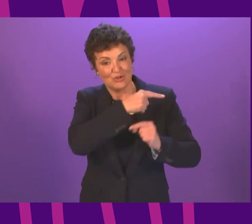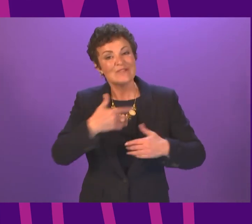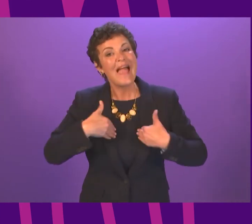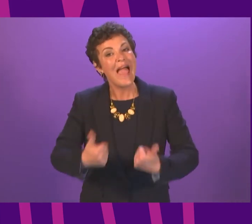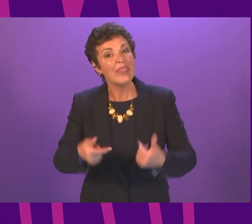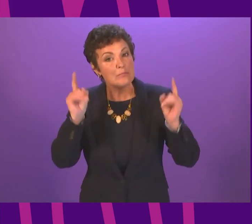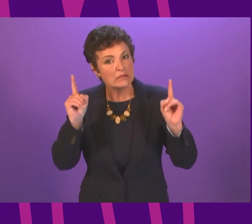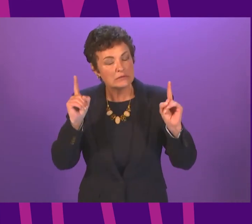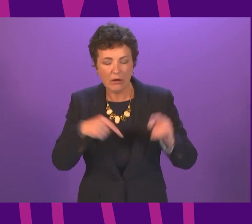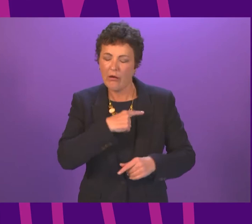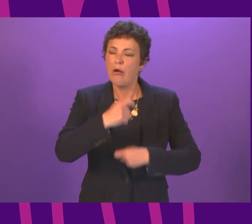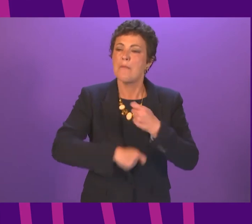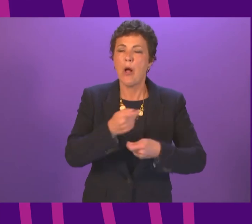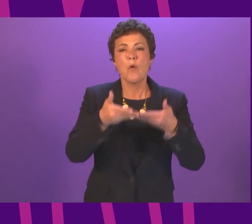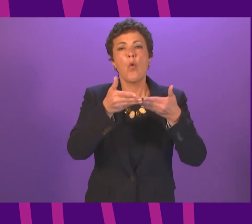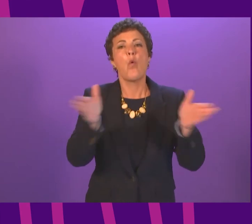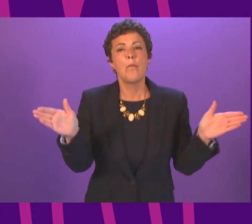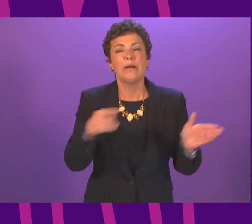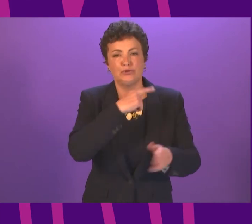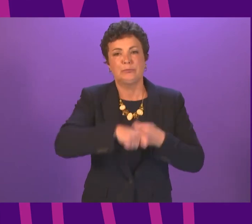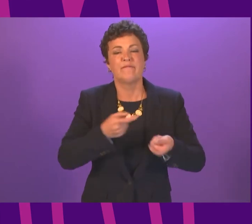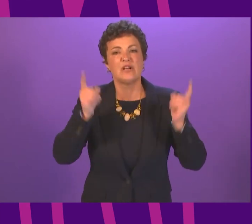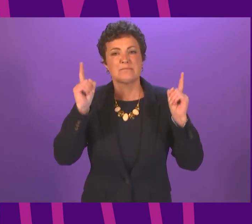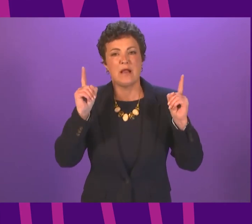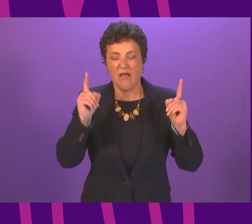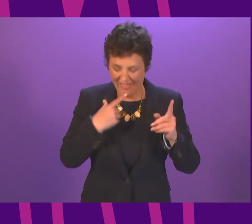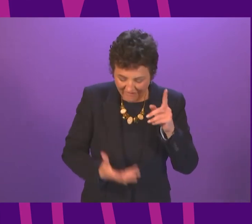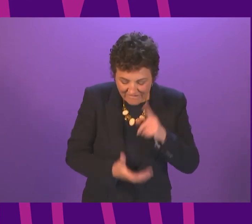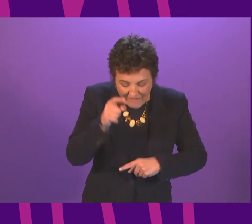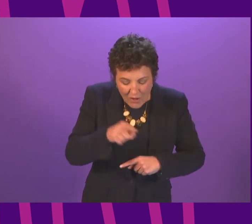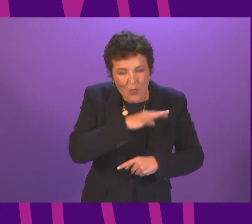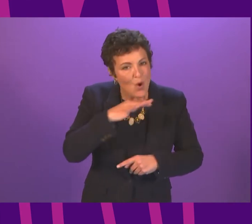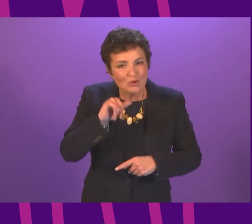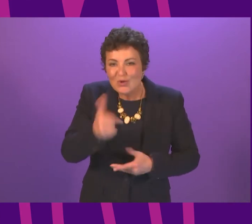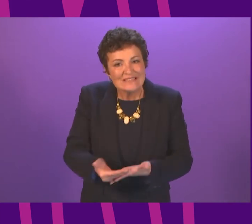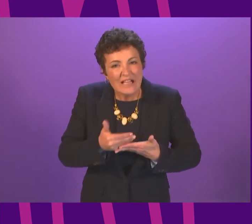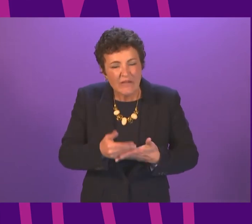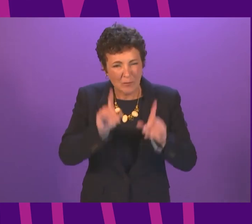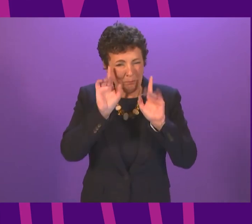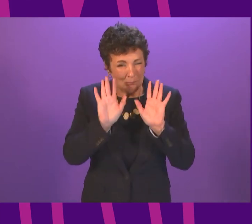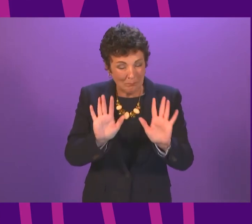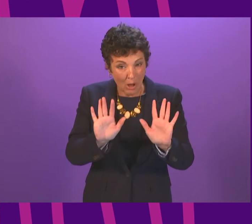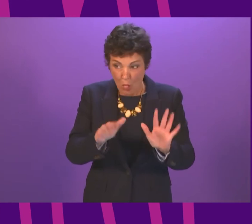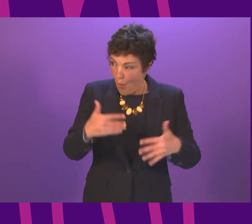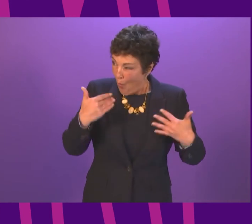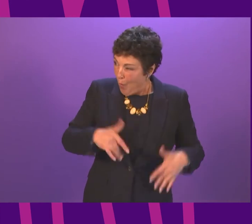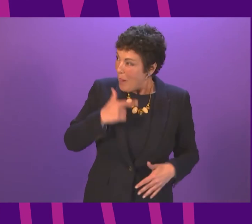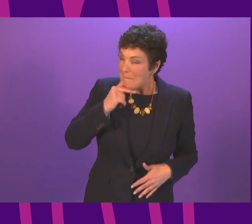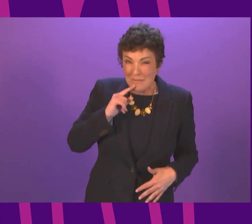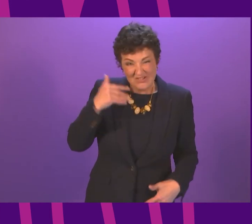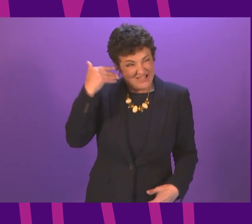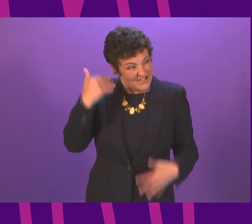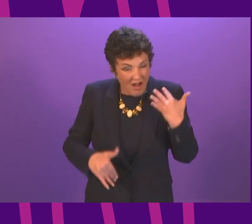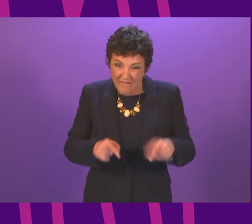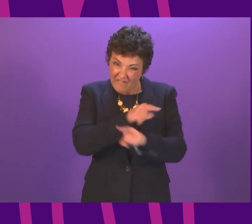despite an independent review, finding that the water supply was not safe. But the only people that have paid the price for this